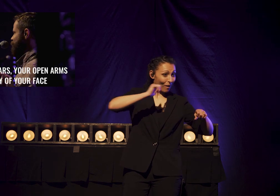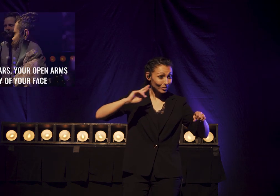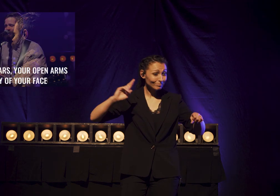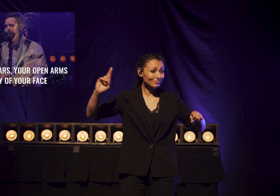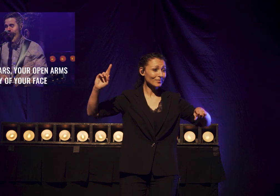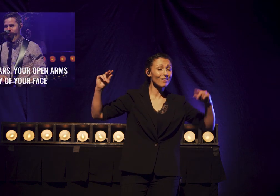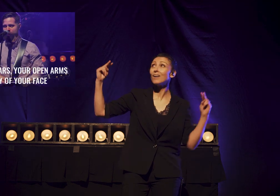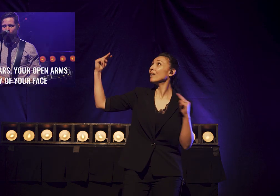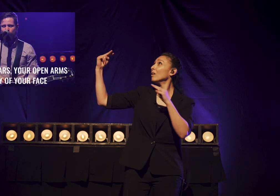See Your